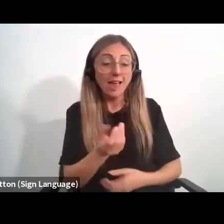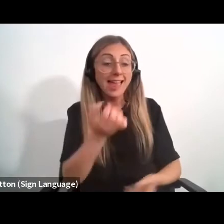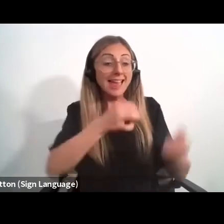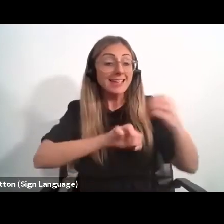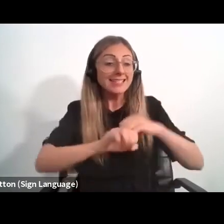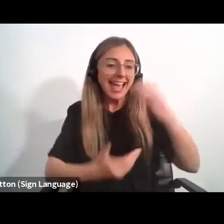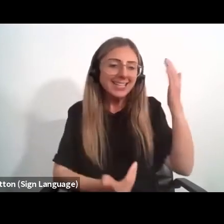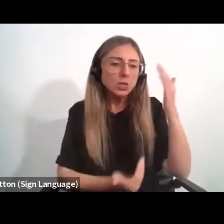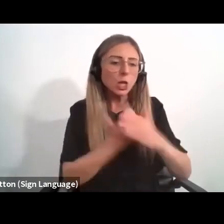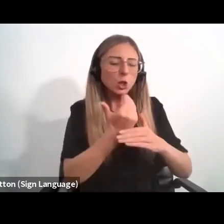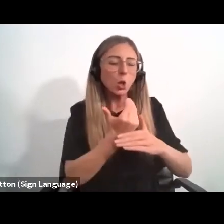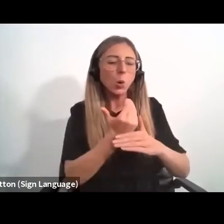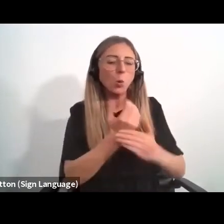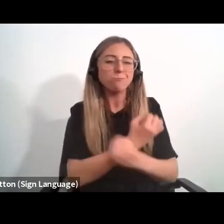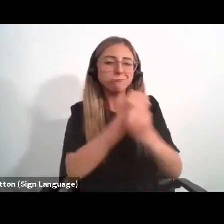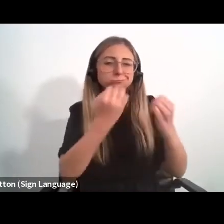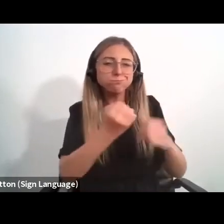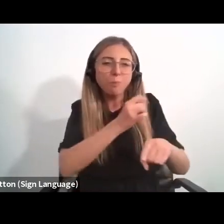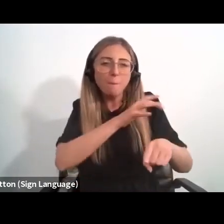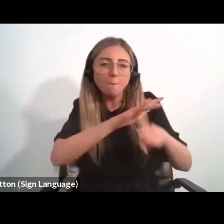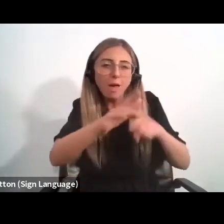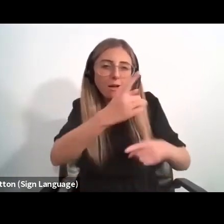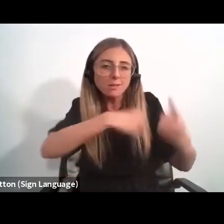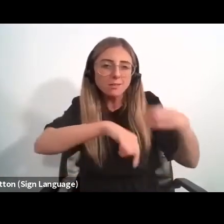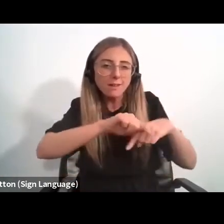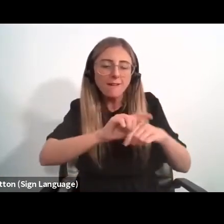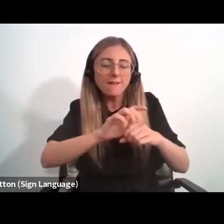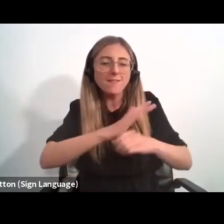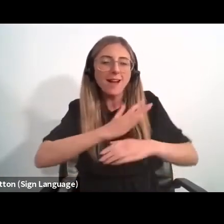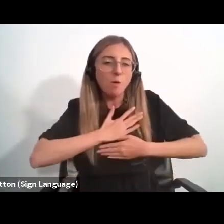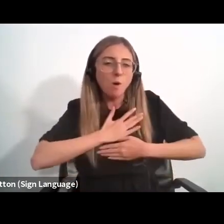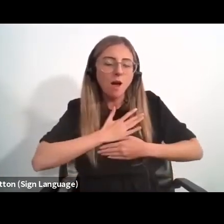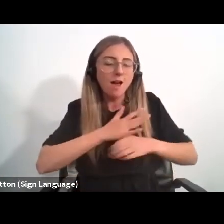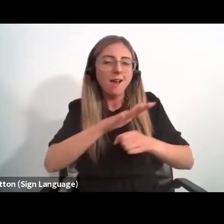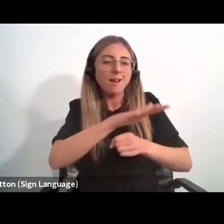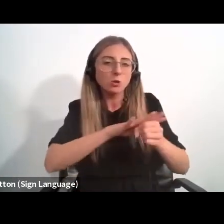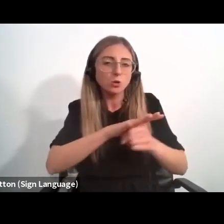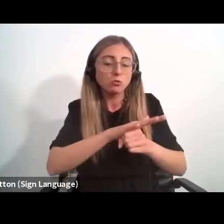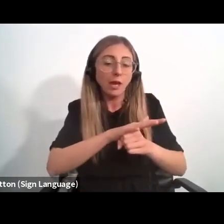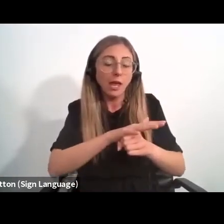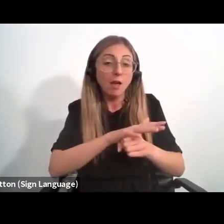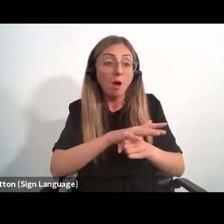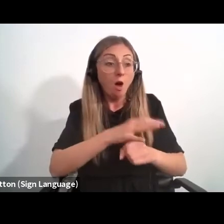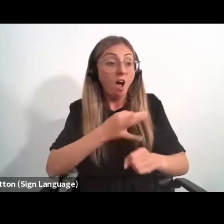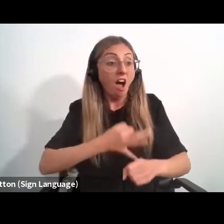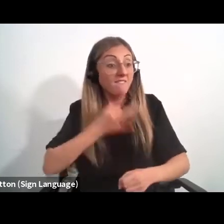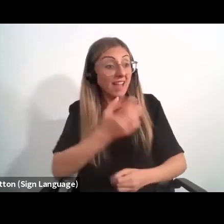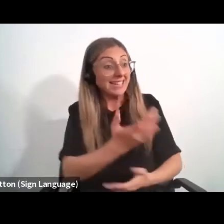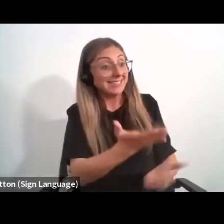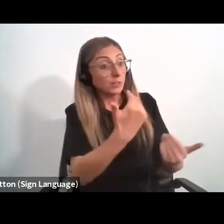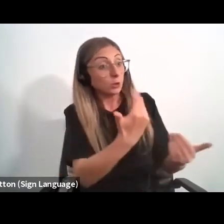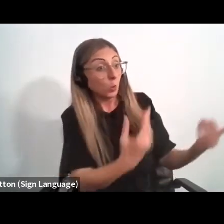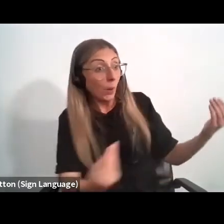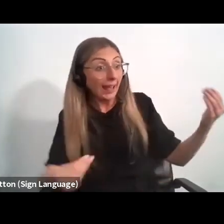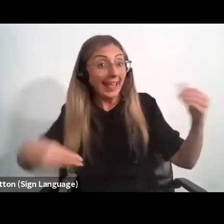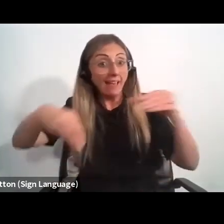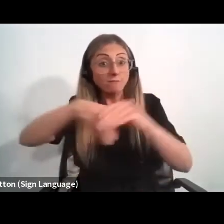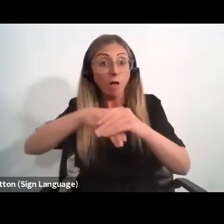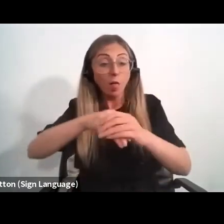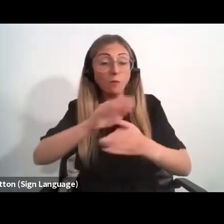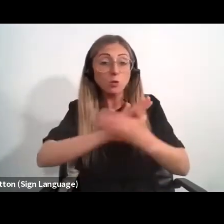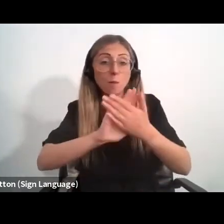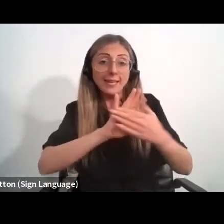lifeblood of economic transformation in our beloved continent, are invited to bring their stone so that we can move mountains together.